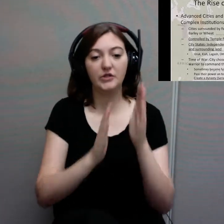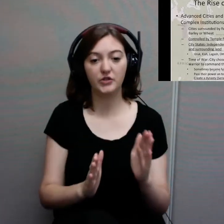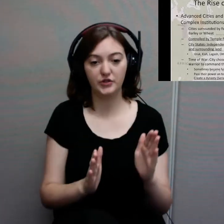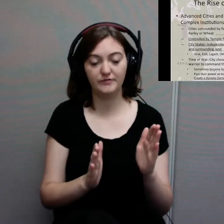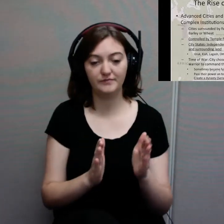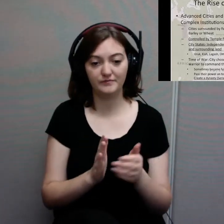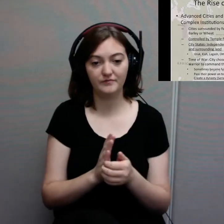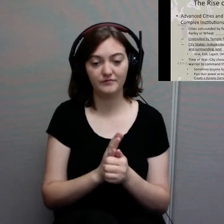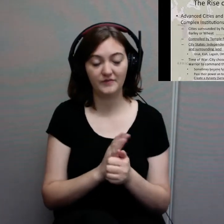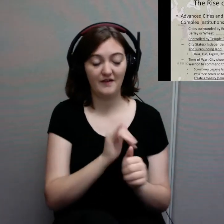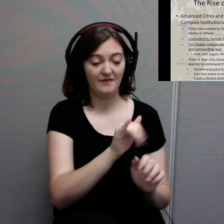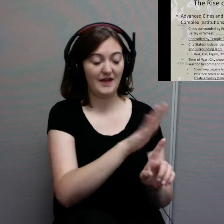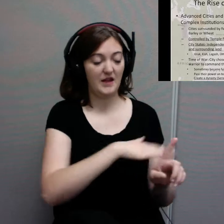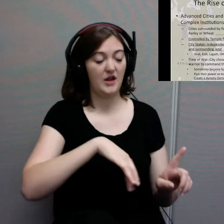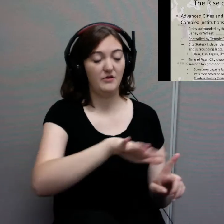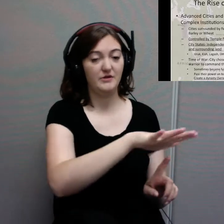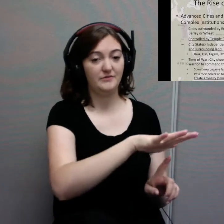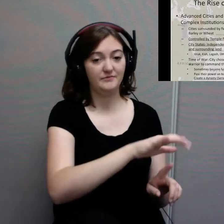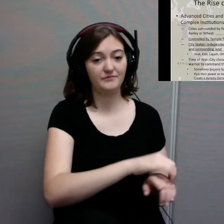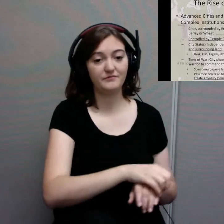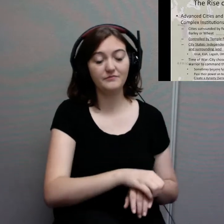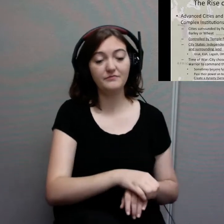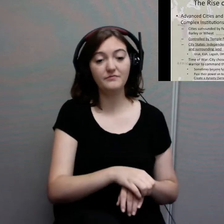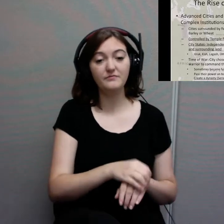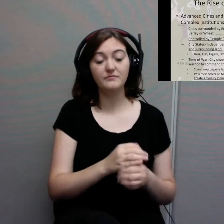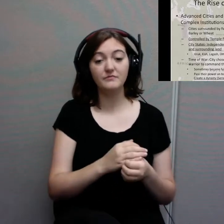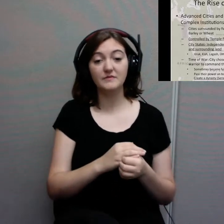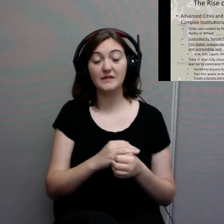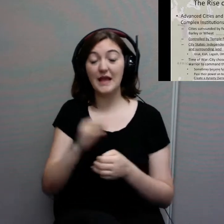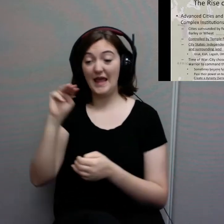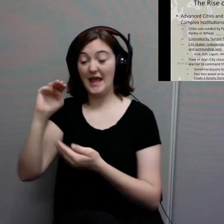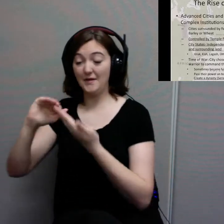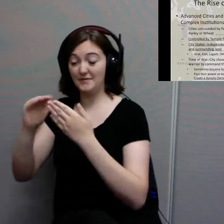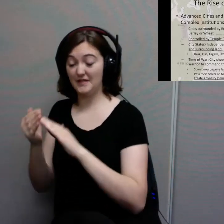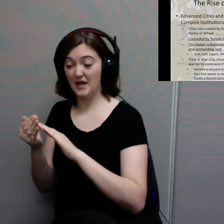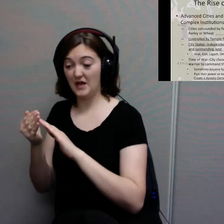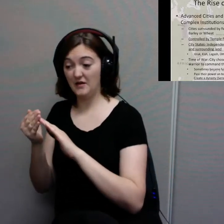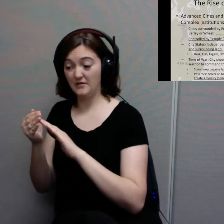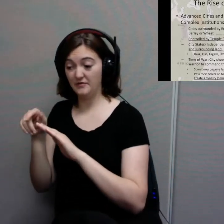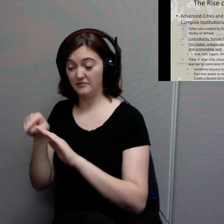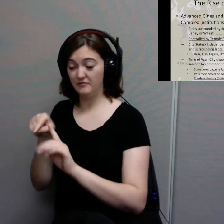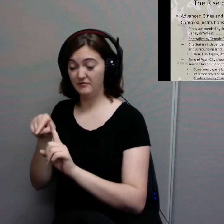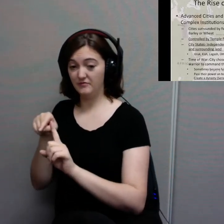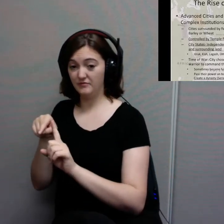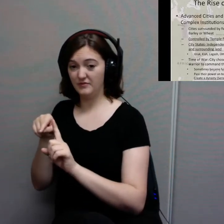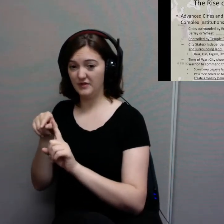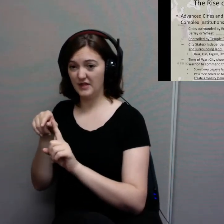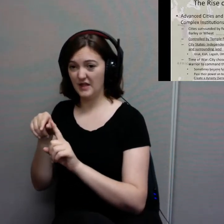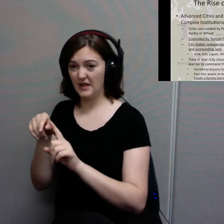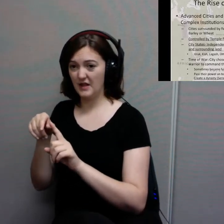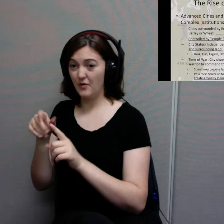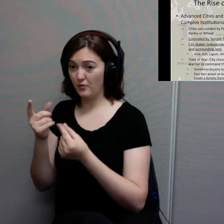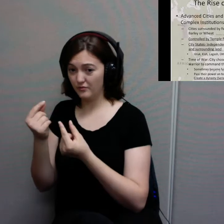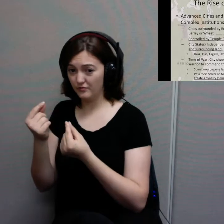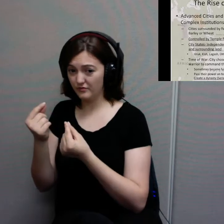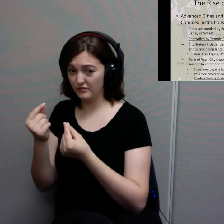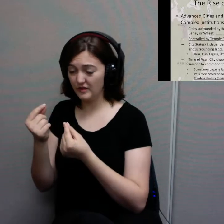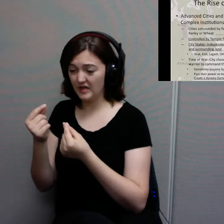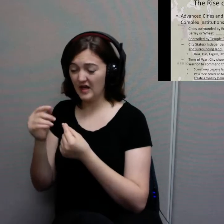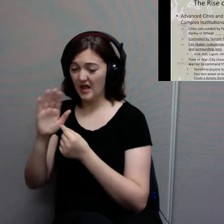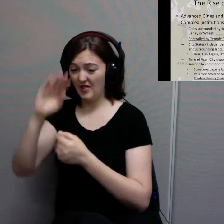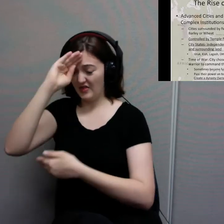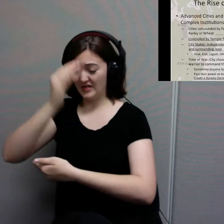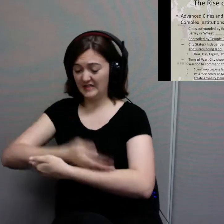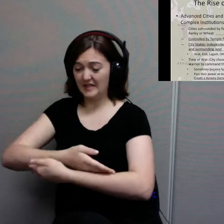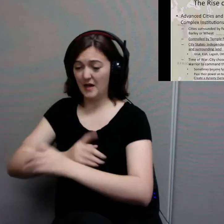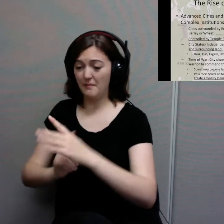in Mesopotamia, we would have these leaders that are going to pass on power to their sons. They're going to pass on